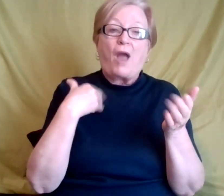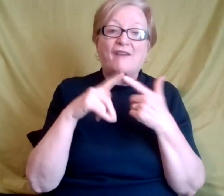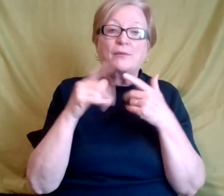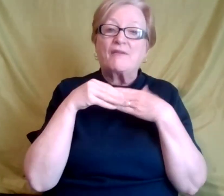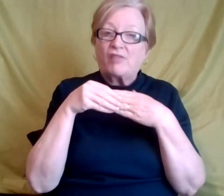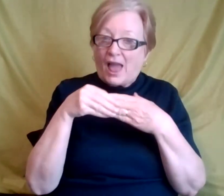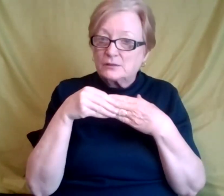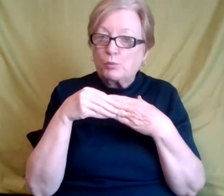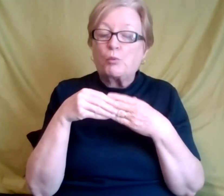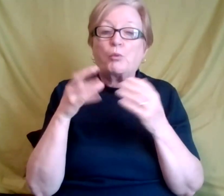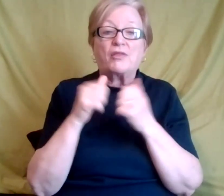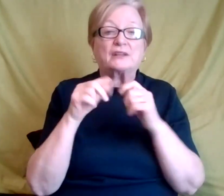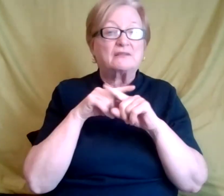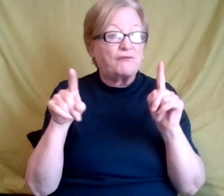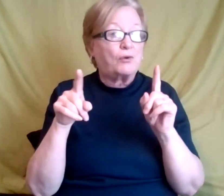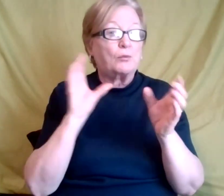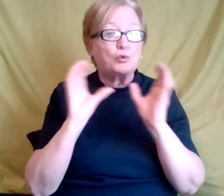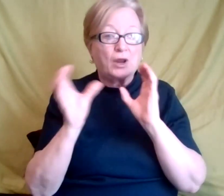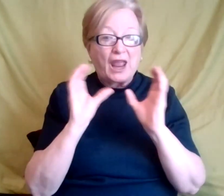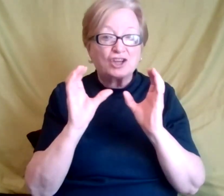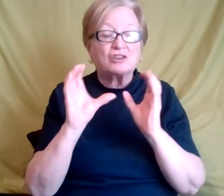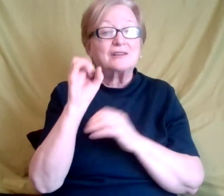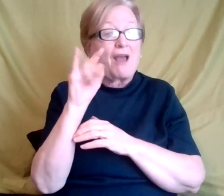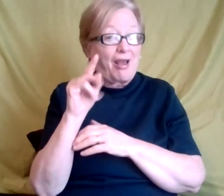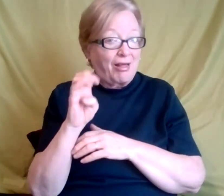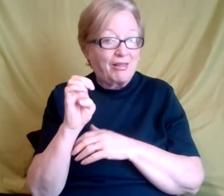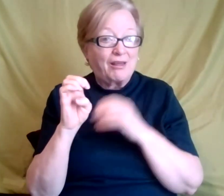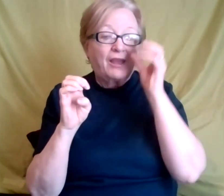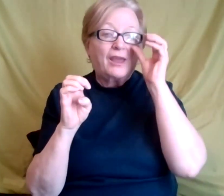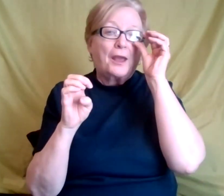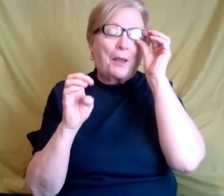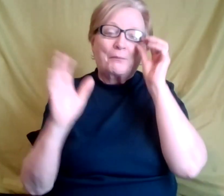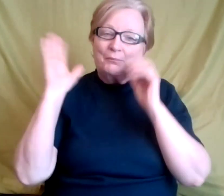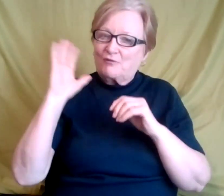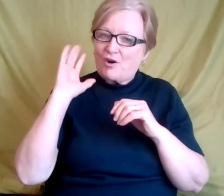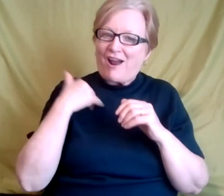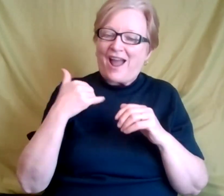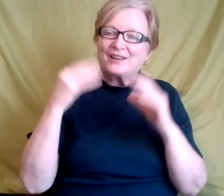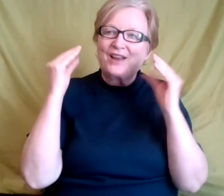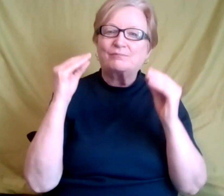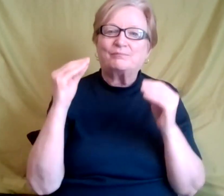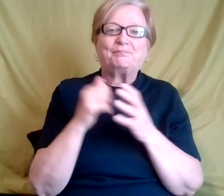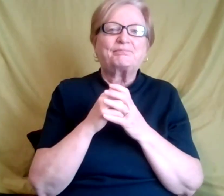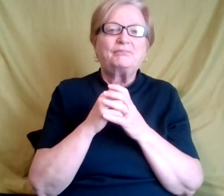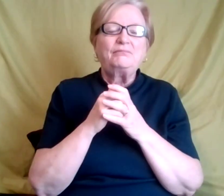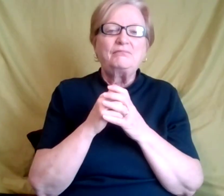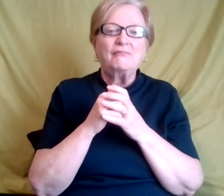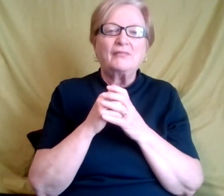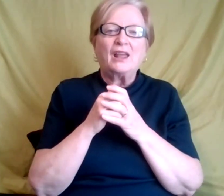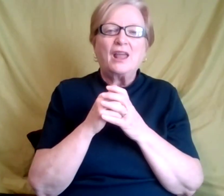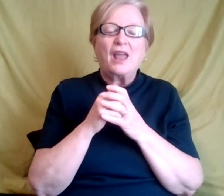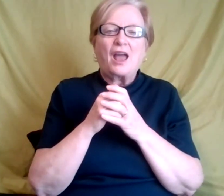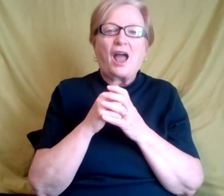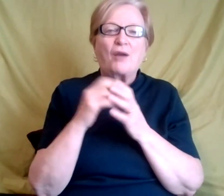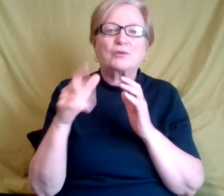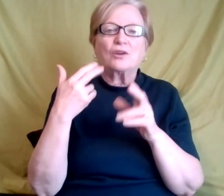with the different communication styles. I used to, uh, teach, um, I was disc certified and of course you had